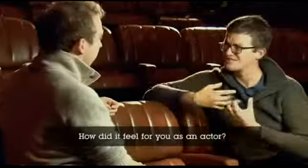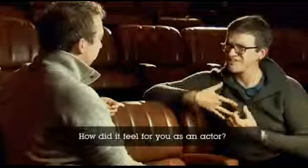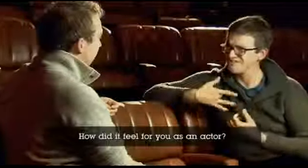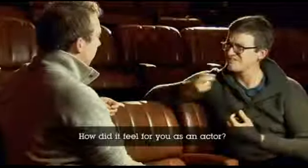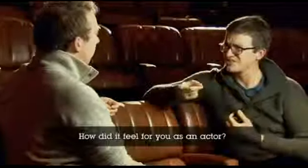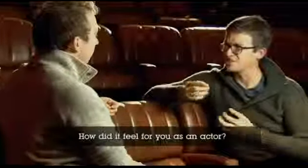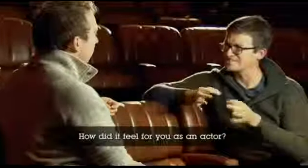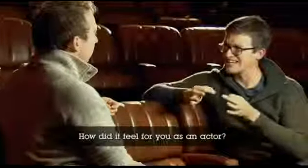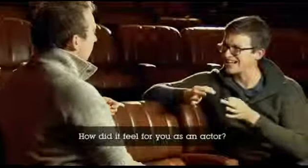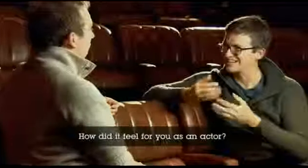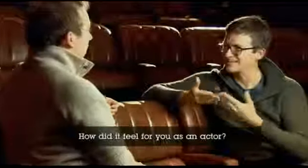How did they feel to you at night?